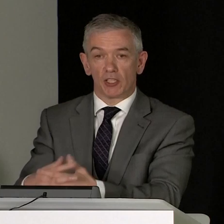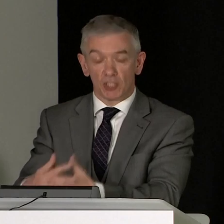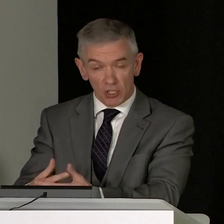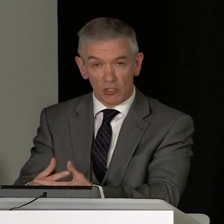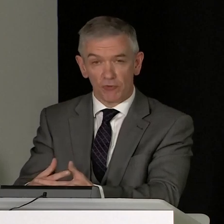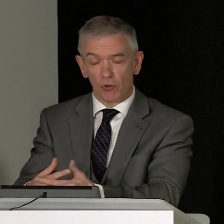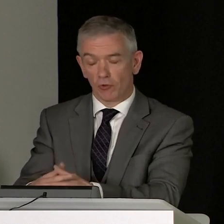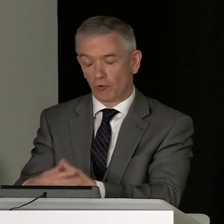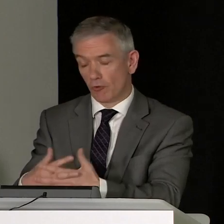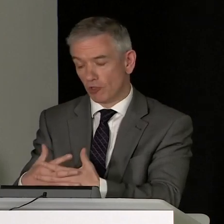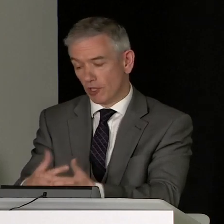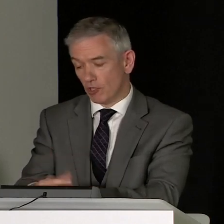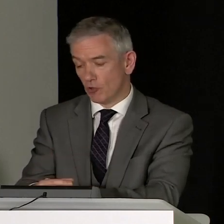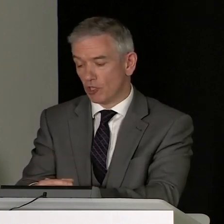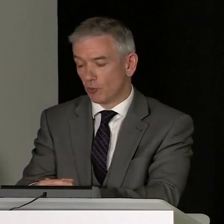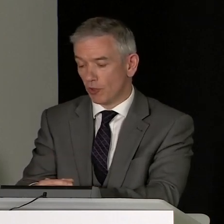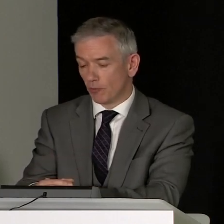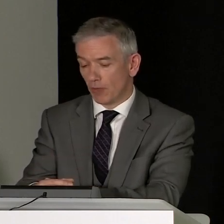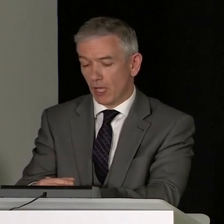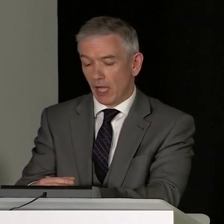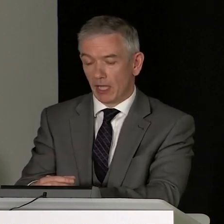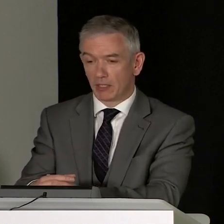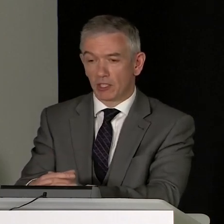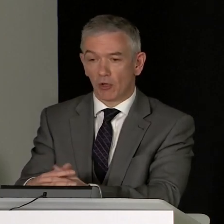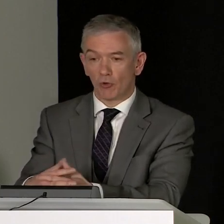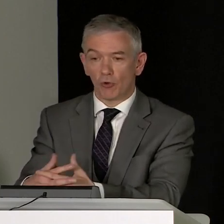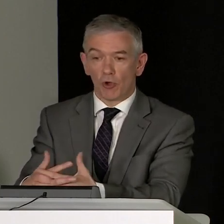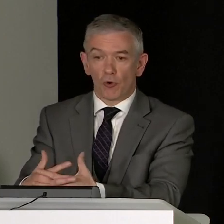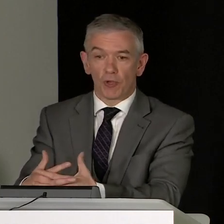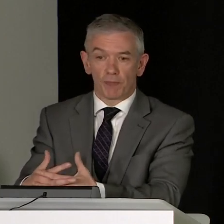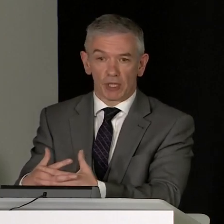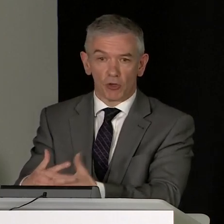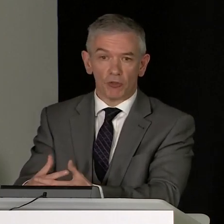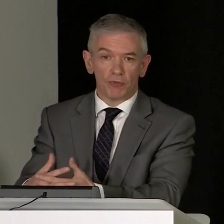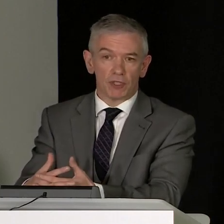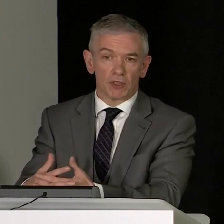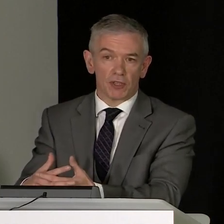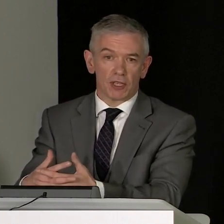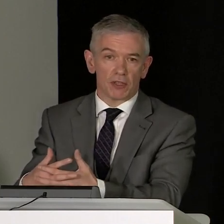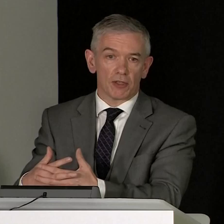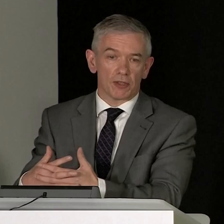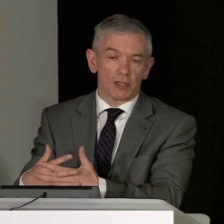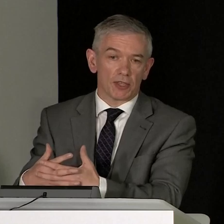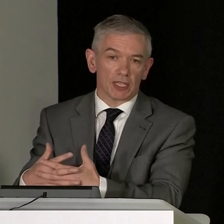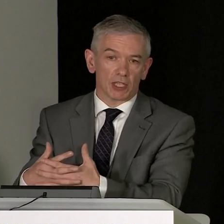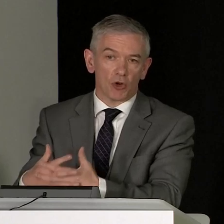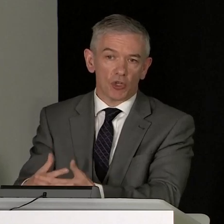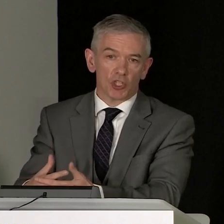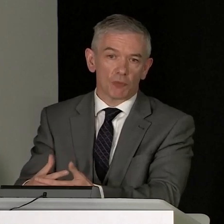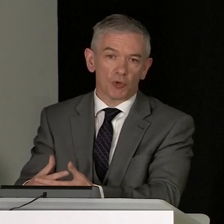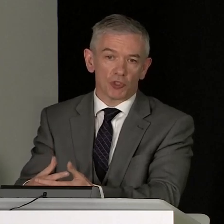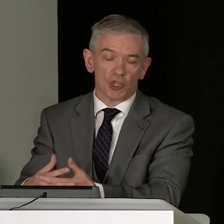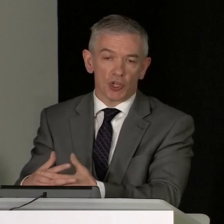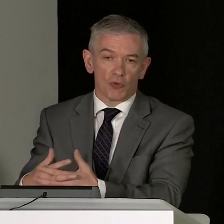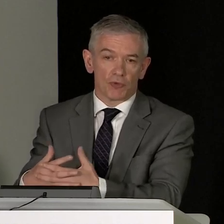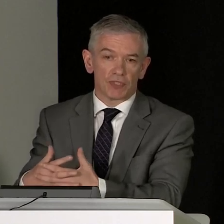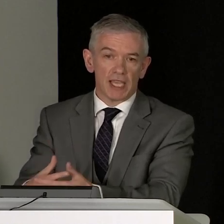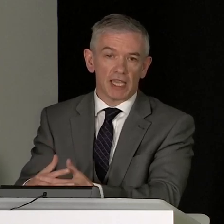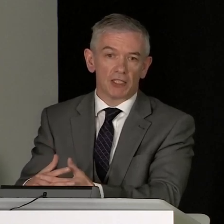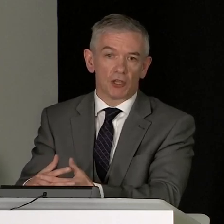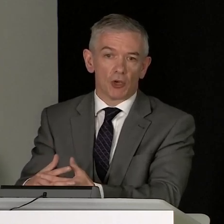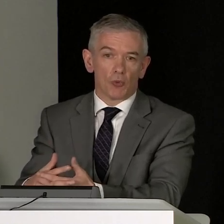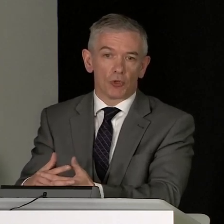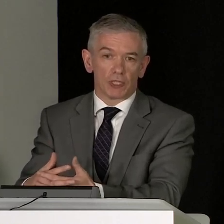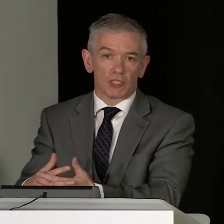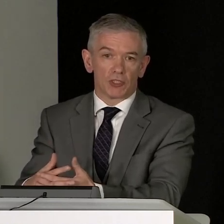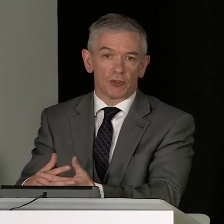they continue to follow the rules that are associated with them. And although we have been confident that the kind of cautious approach we've